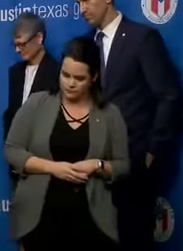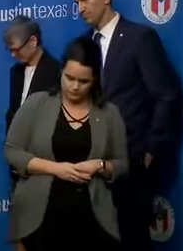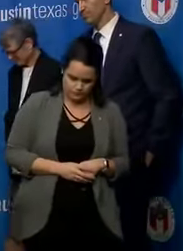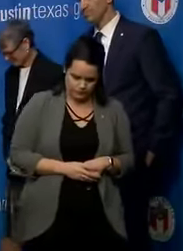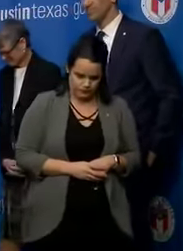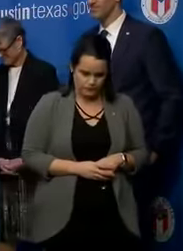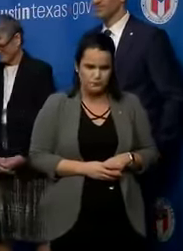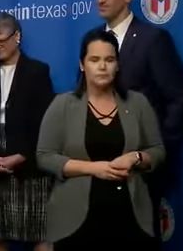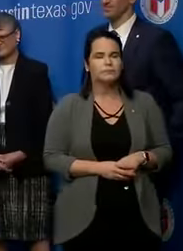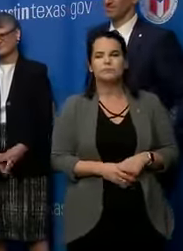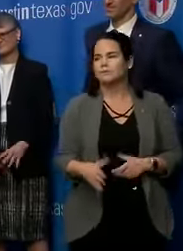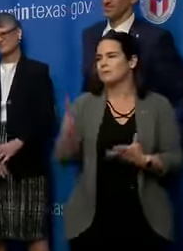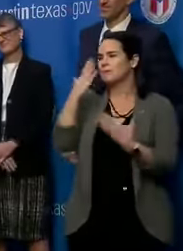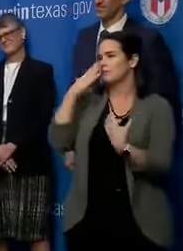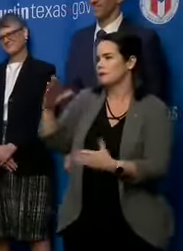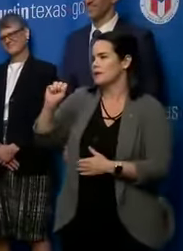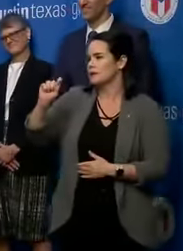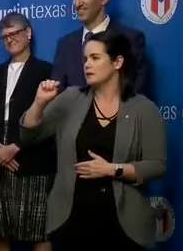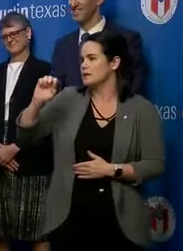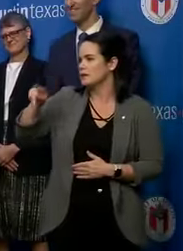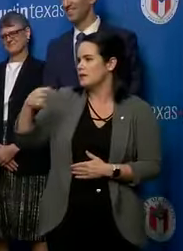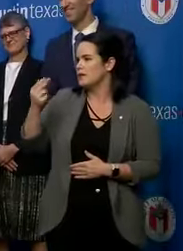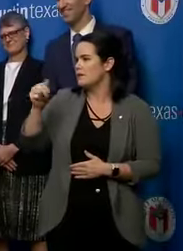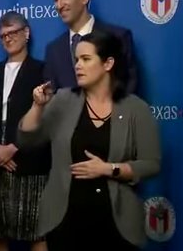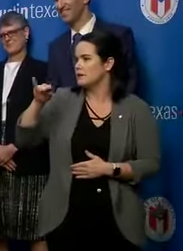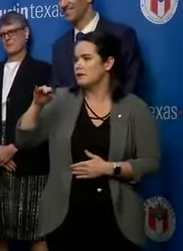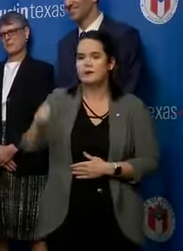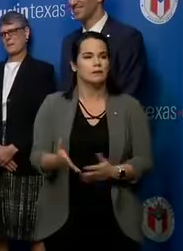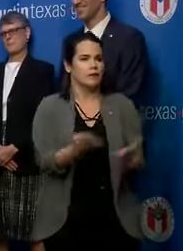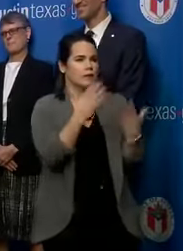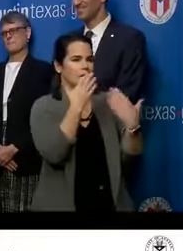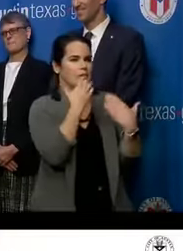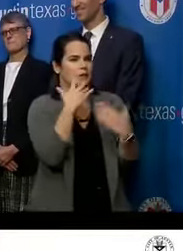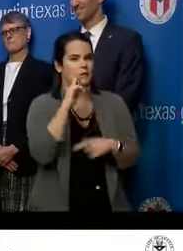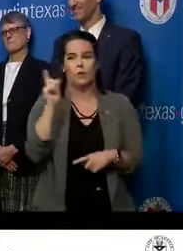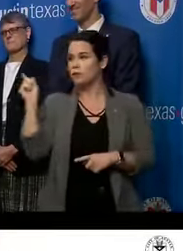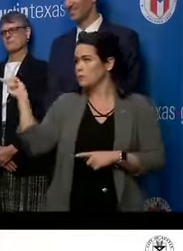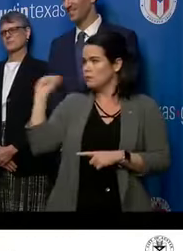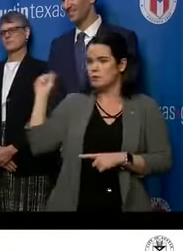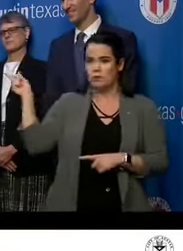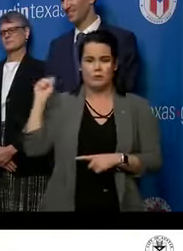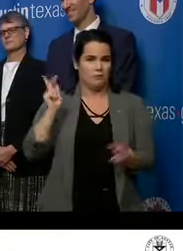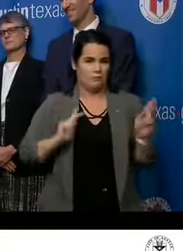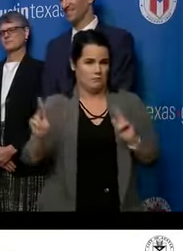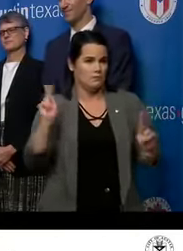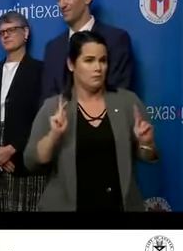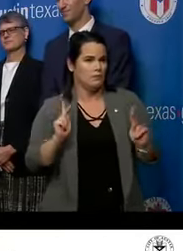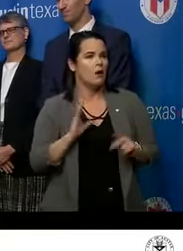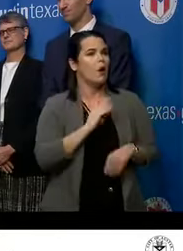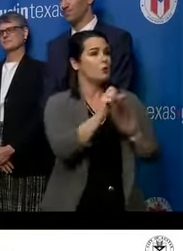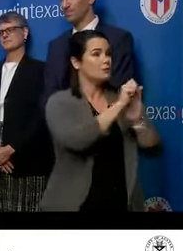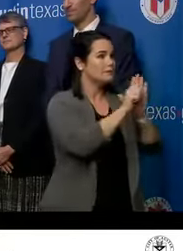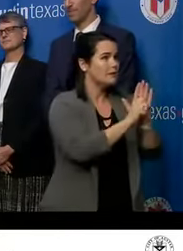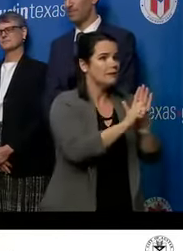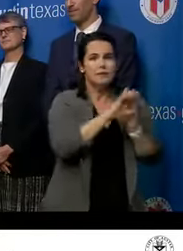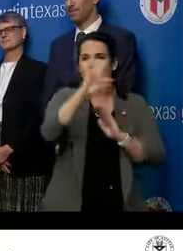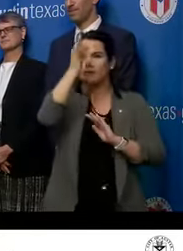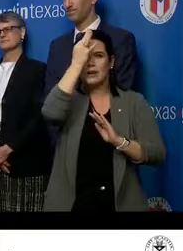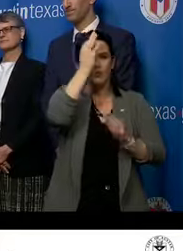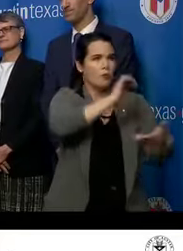Thank you, Stephanie. I just want to say thank you to the people behind me, as well as our state and federal partners.